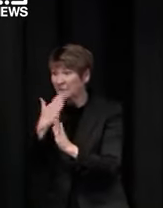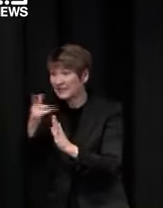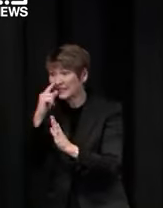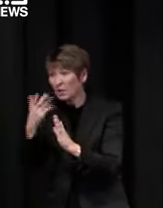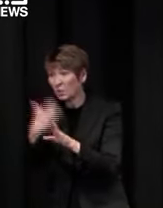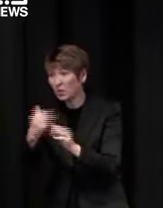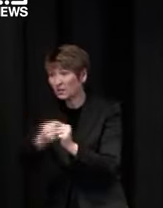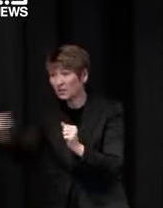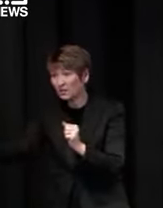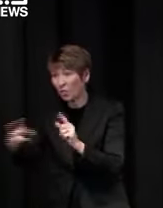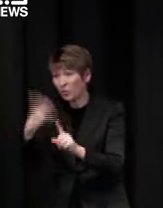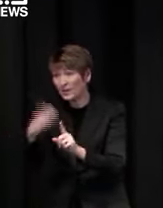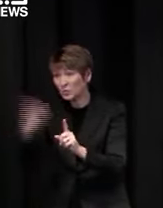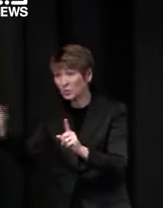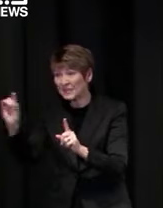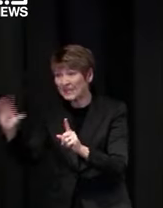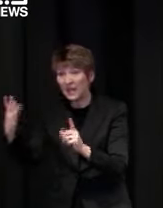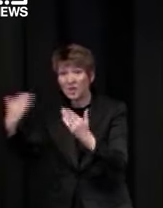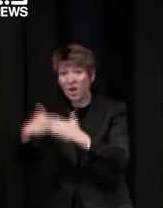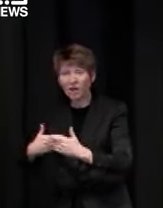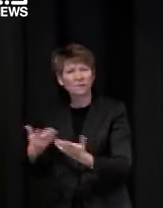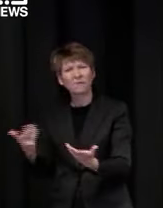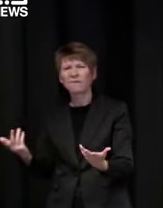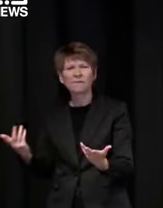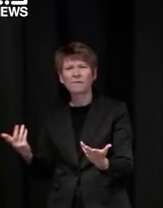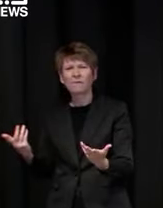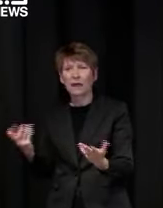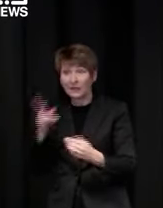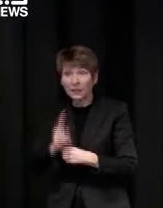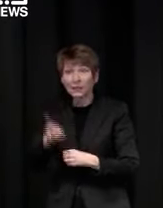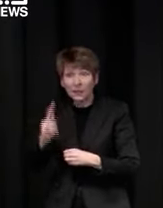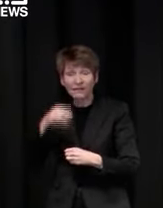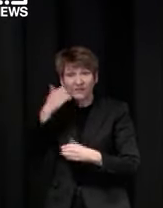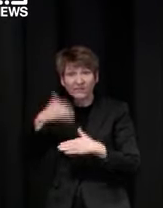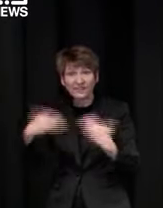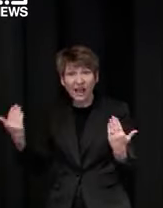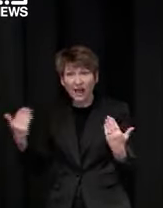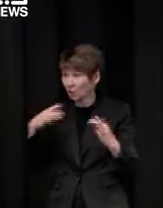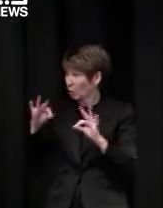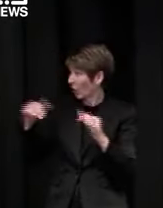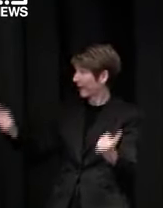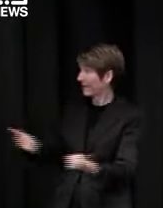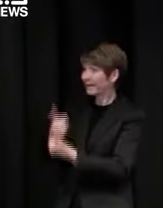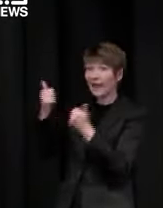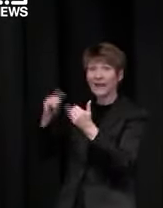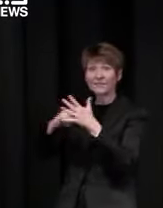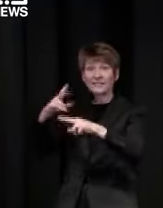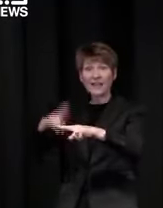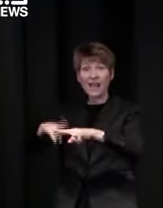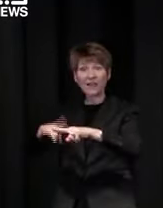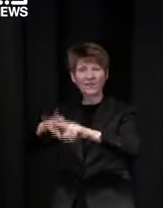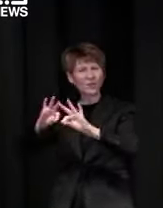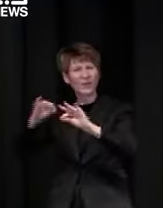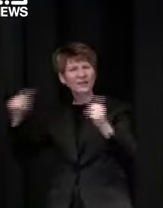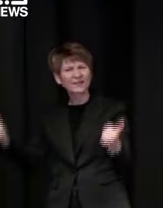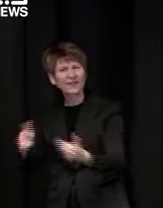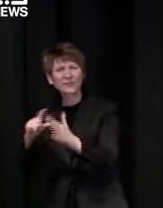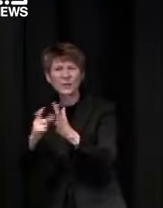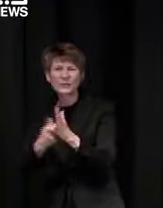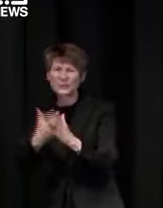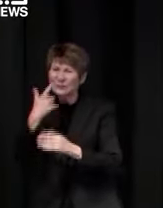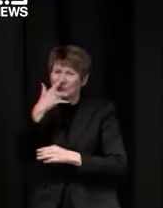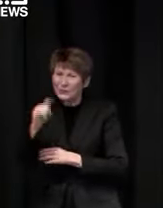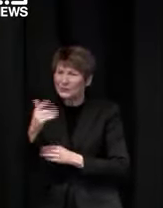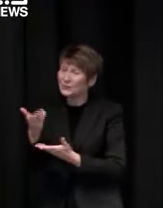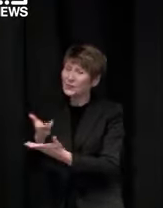and you know balance things differently and all of that and our staff will work with us i know they will but there are limits there are limits and as we've seen